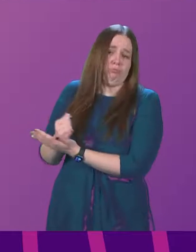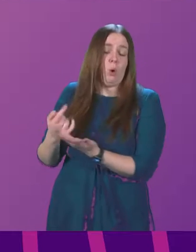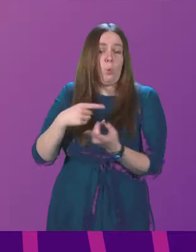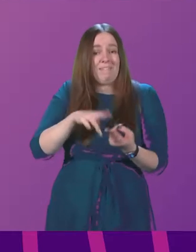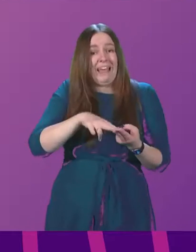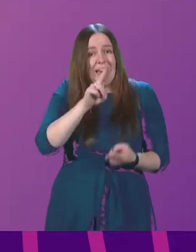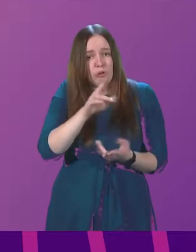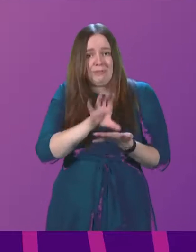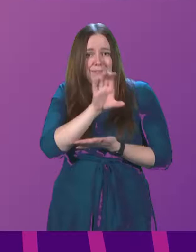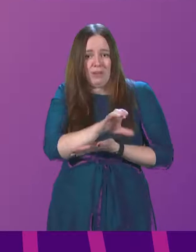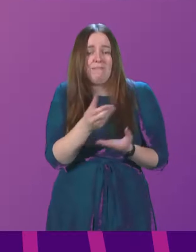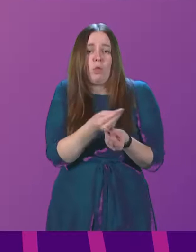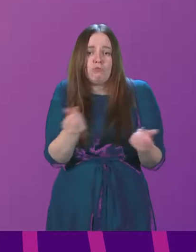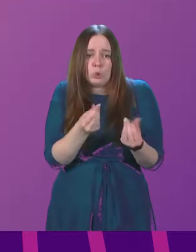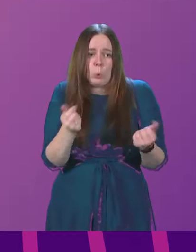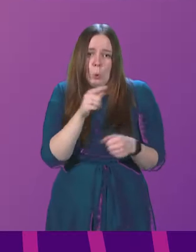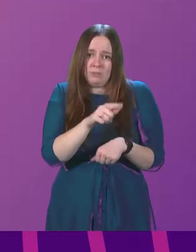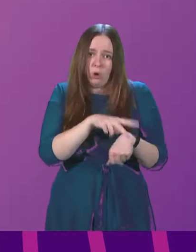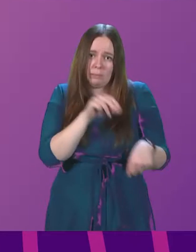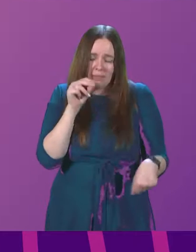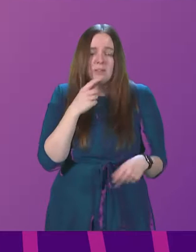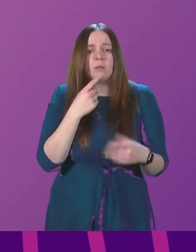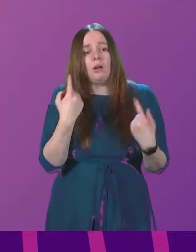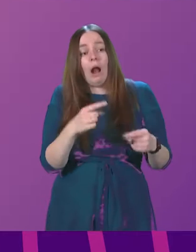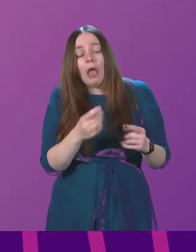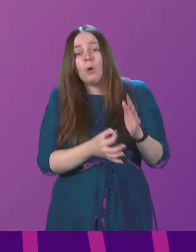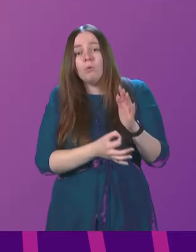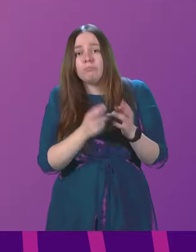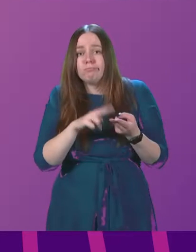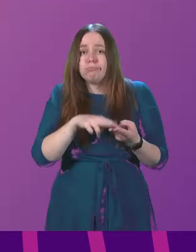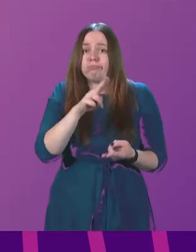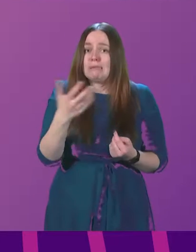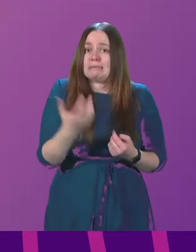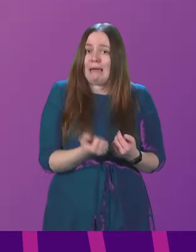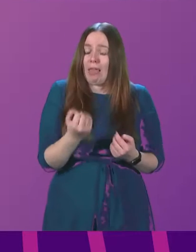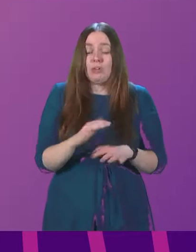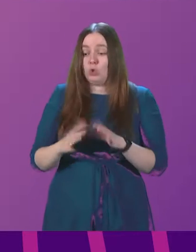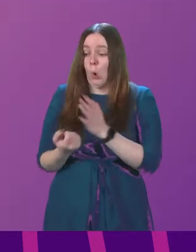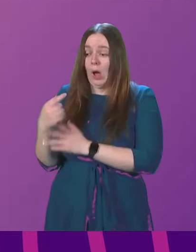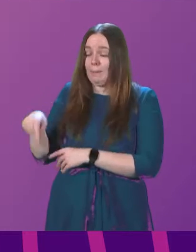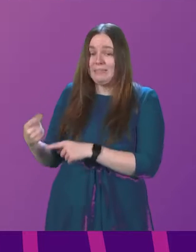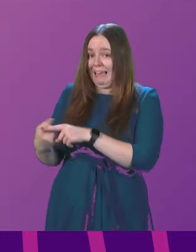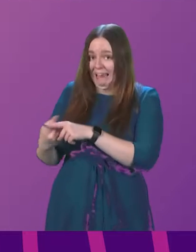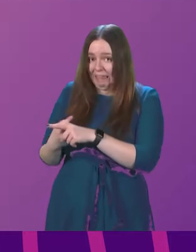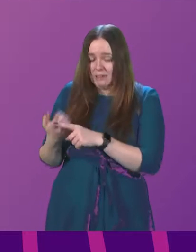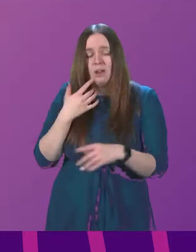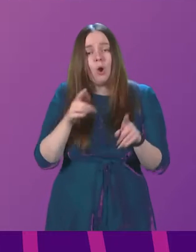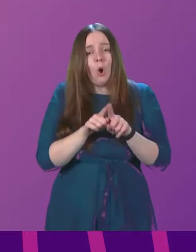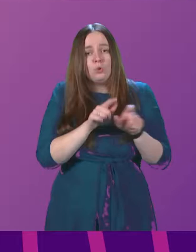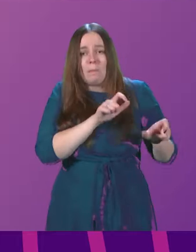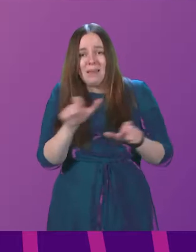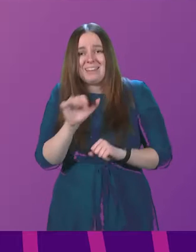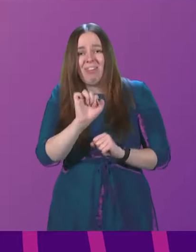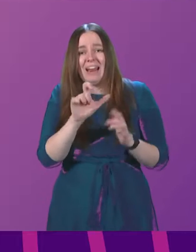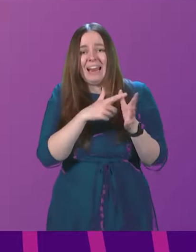in terms of the resource budget for the police. We've allowed them to have an increase in salary, which has not happened down south. And we've also maintained their